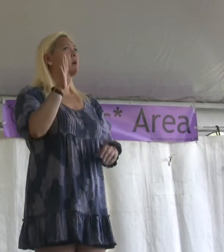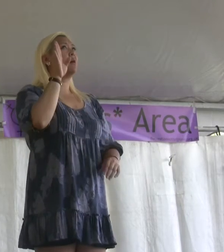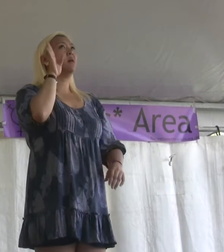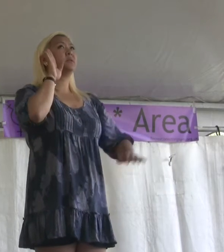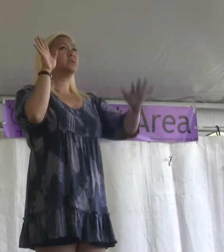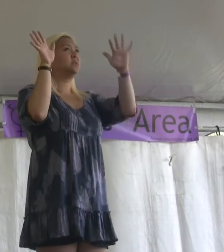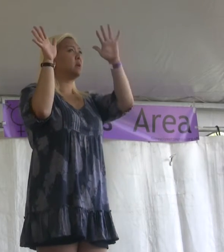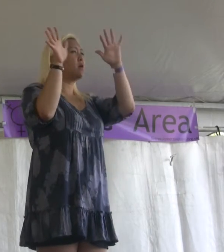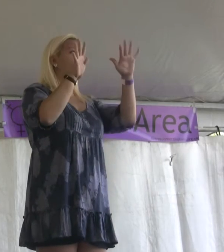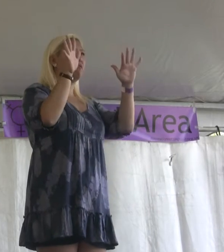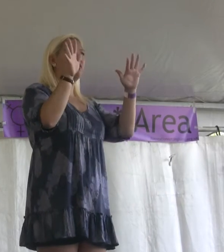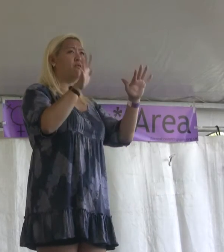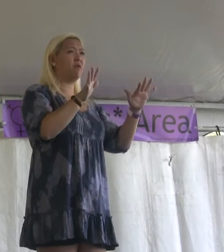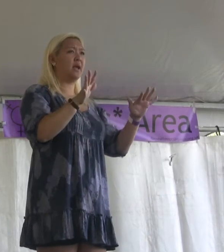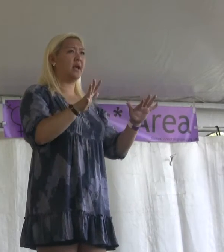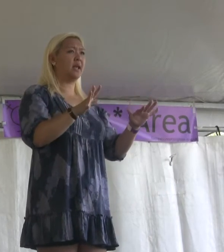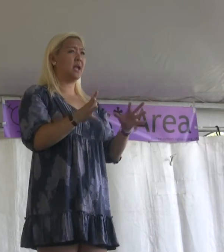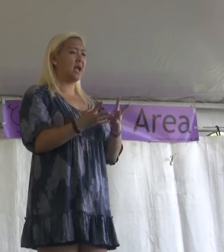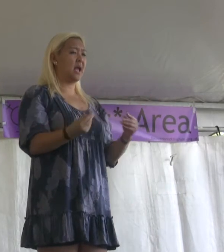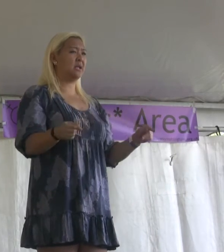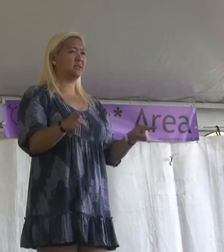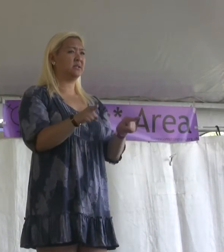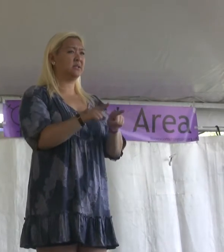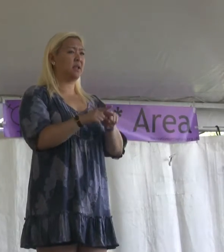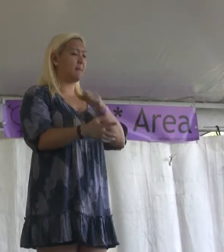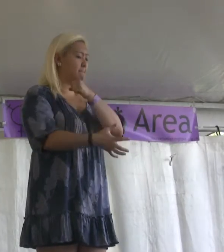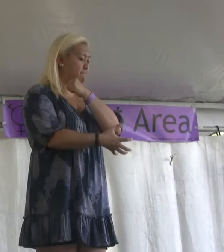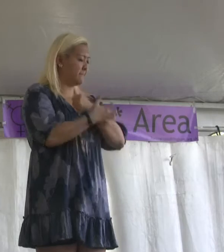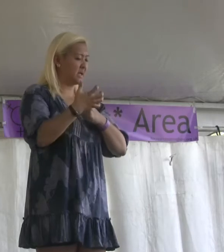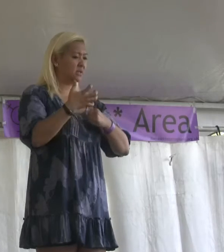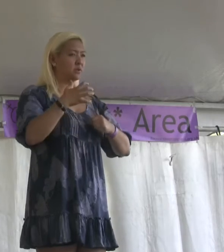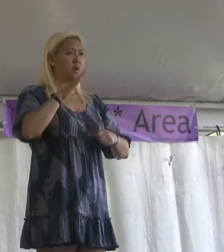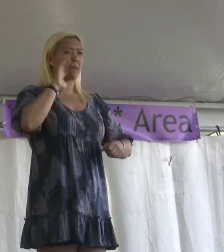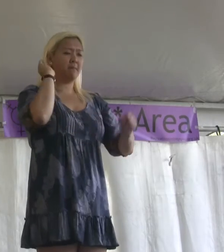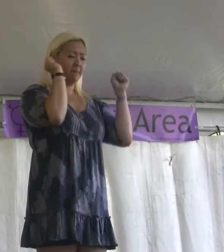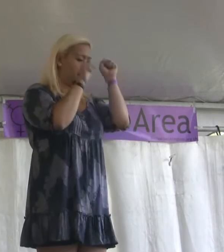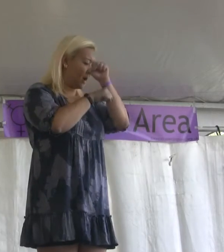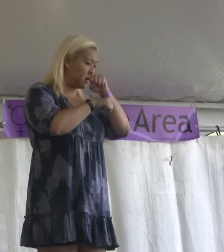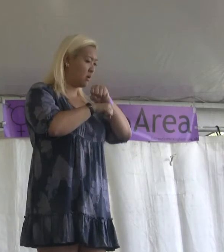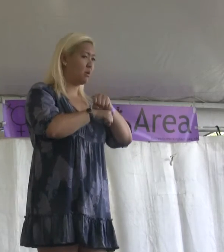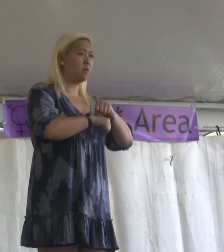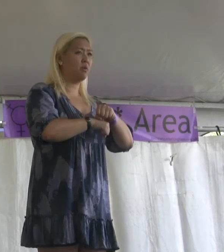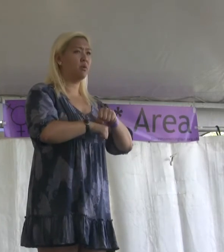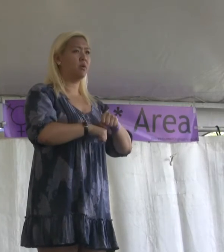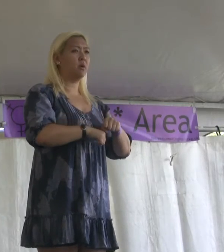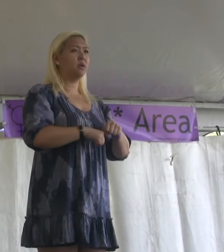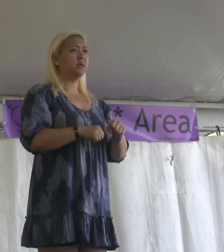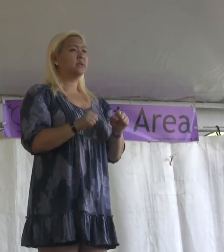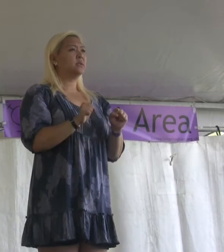like beggars we bowed our heads So silently we